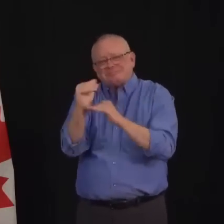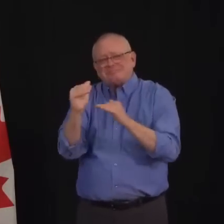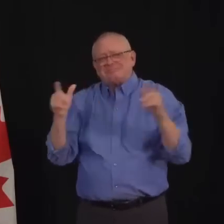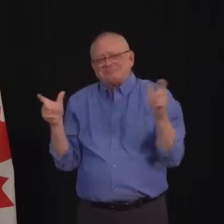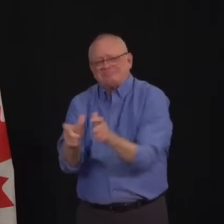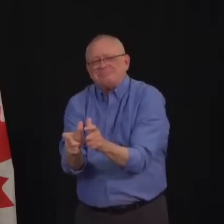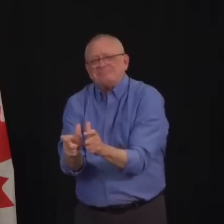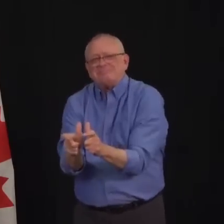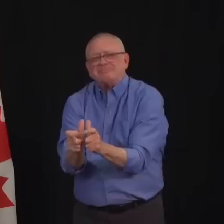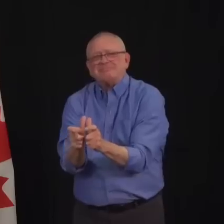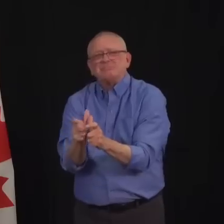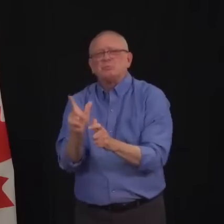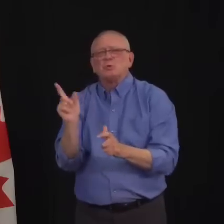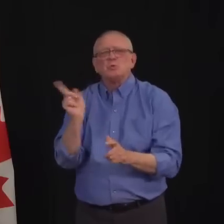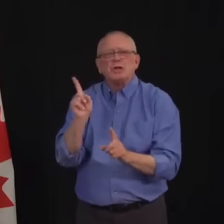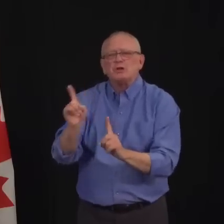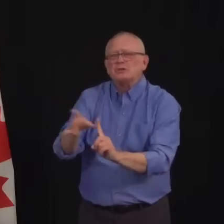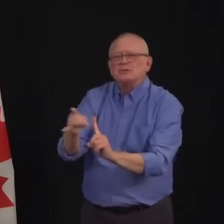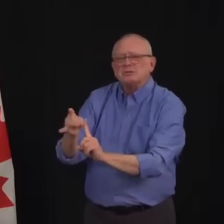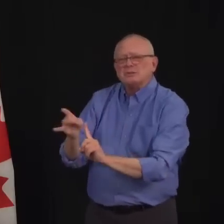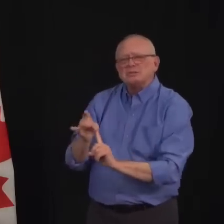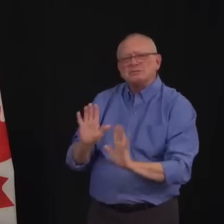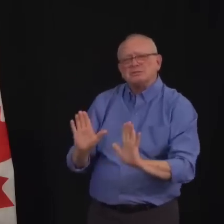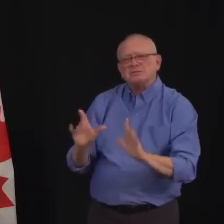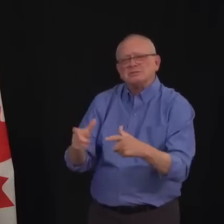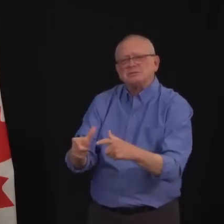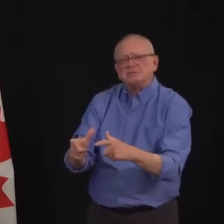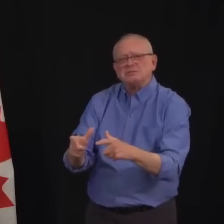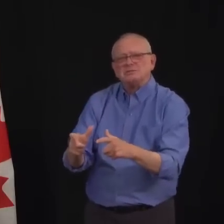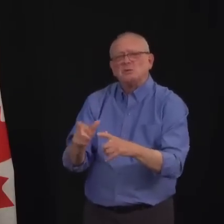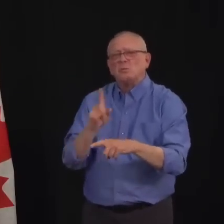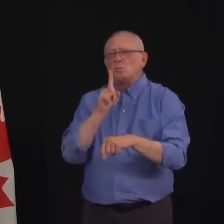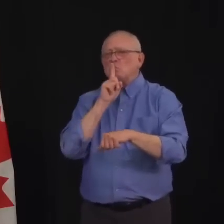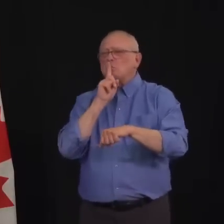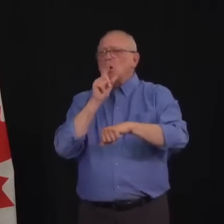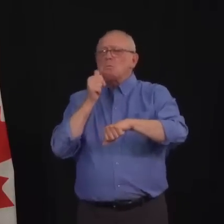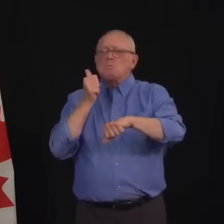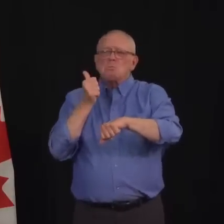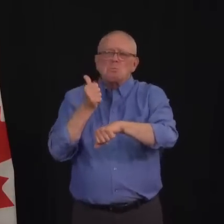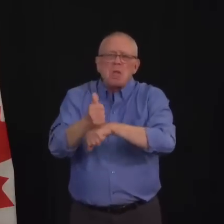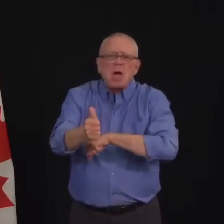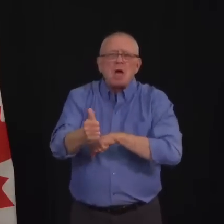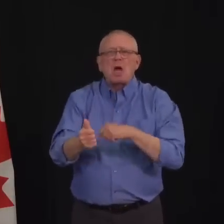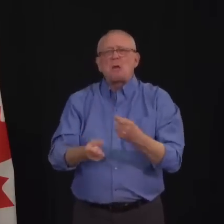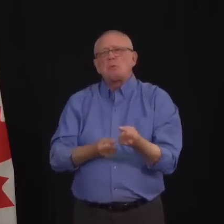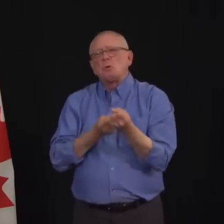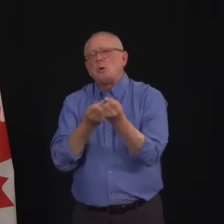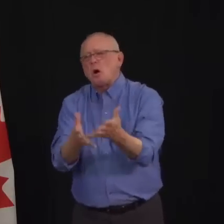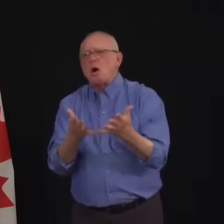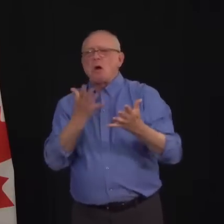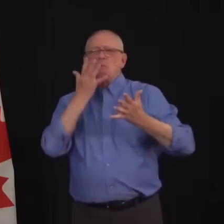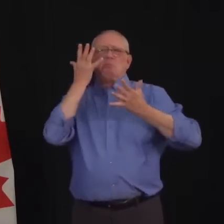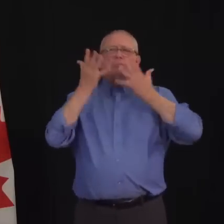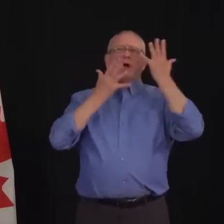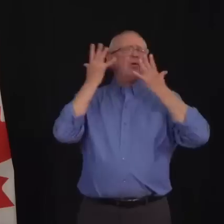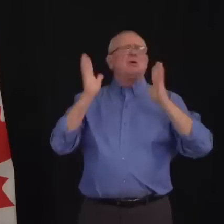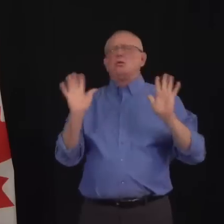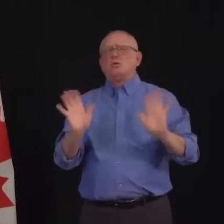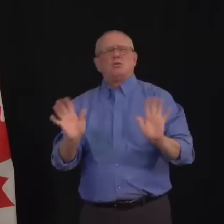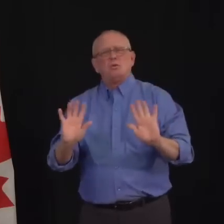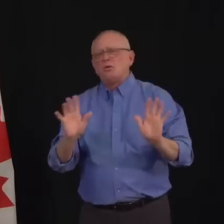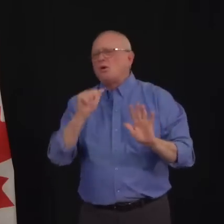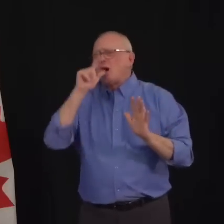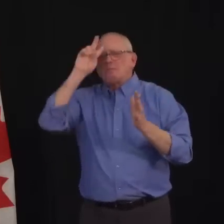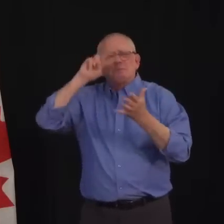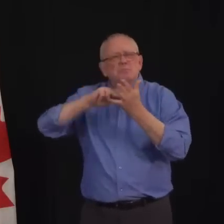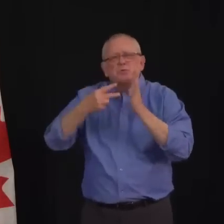shame those who have tested positive. I think that many people in Edmonton, but also in other places